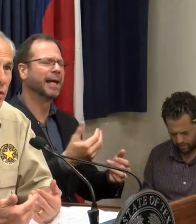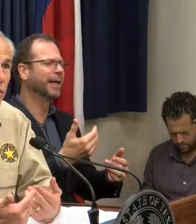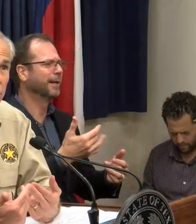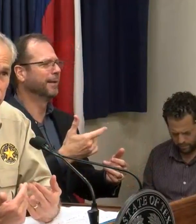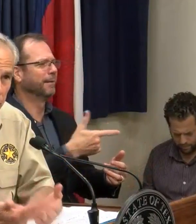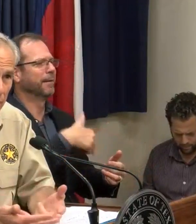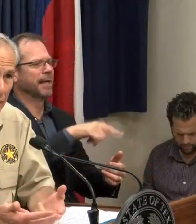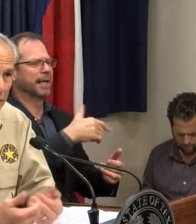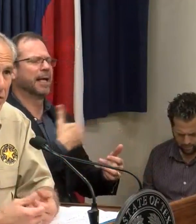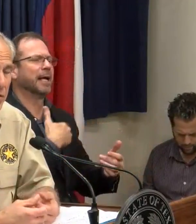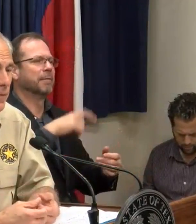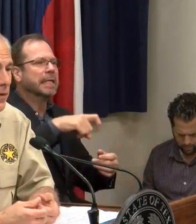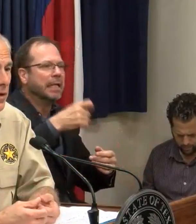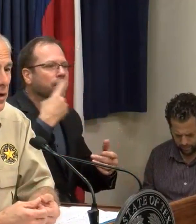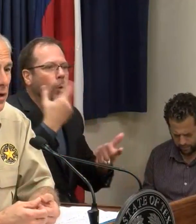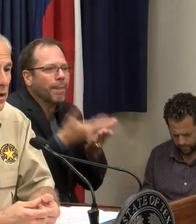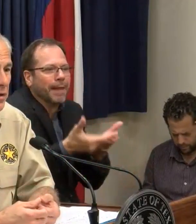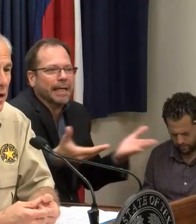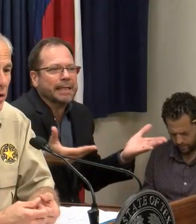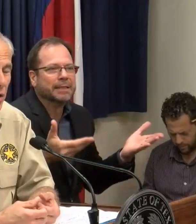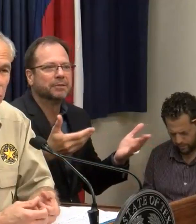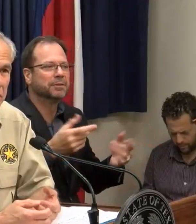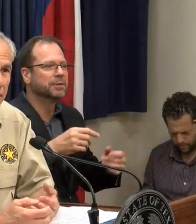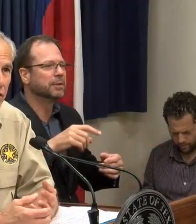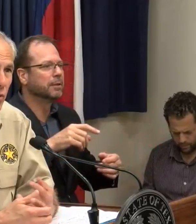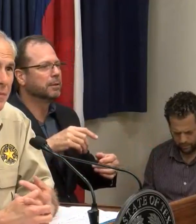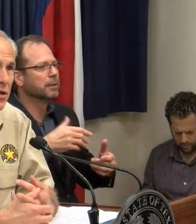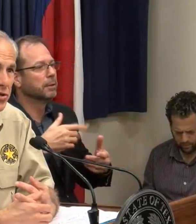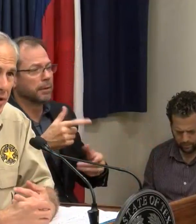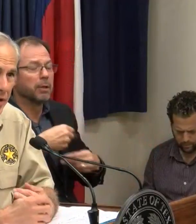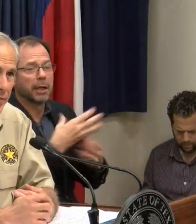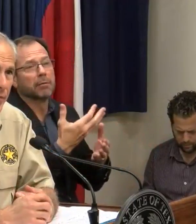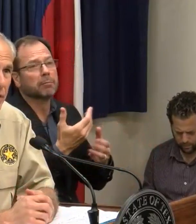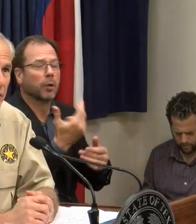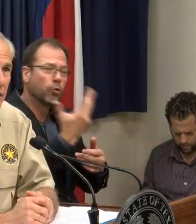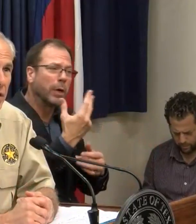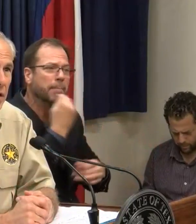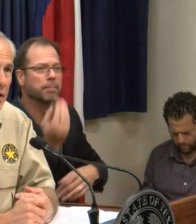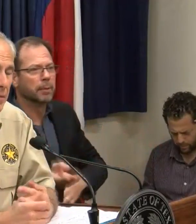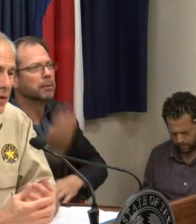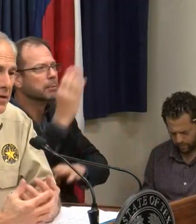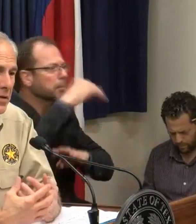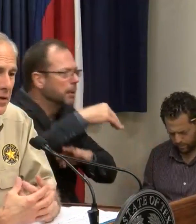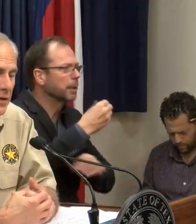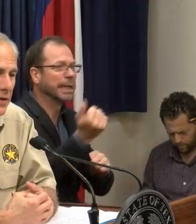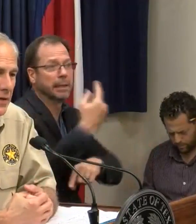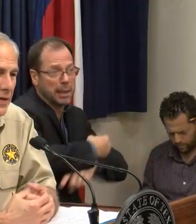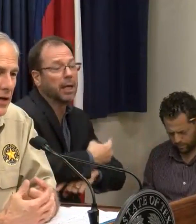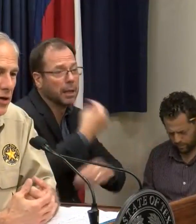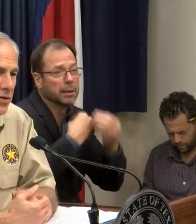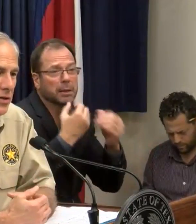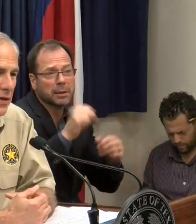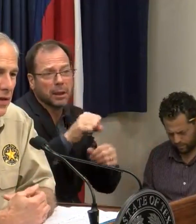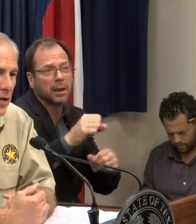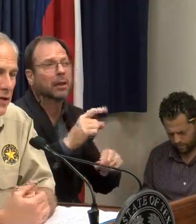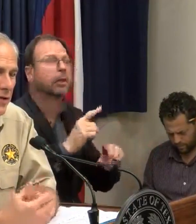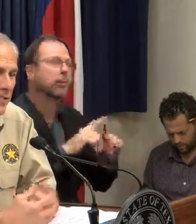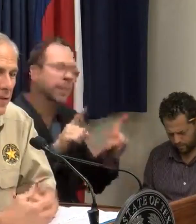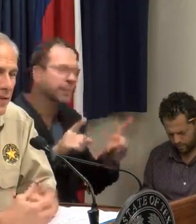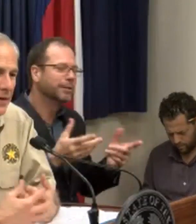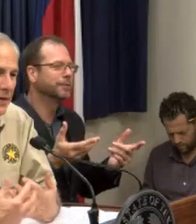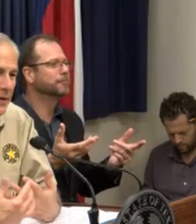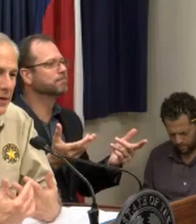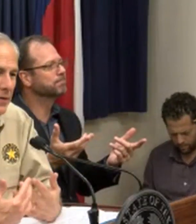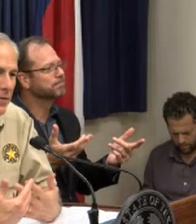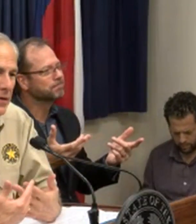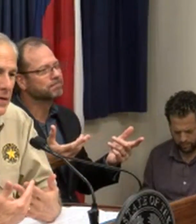for supplies. They are receiving three meals a day. But they are –